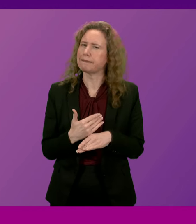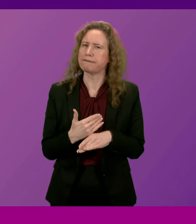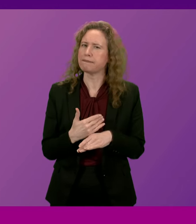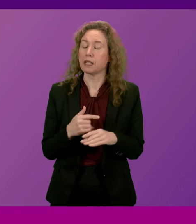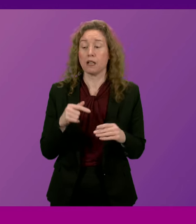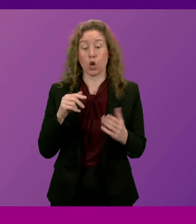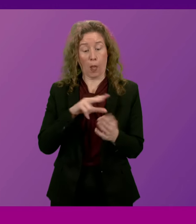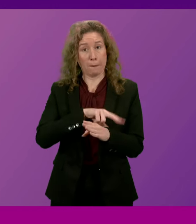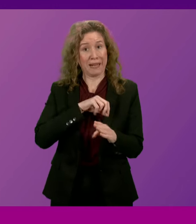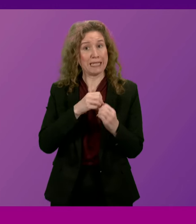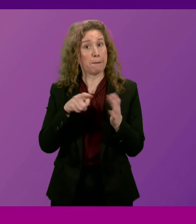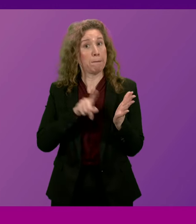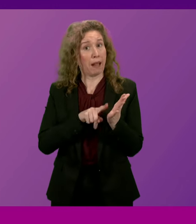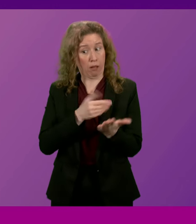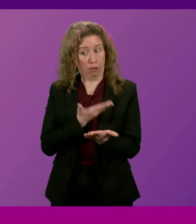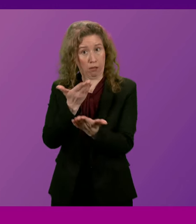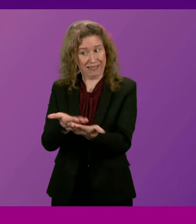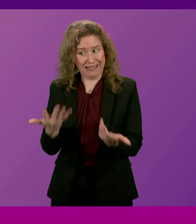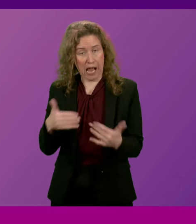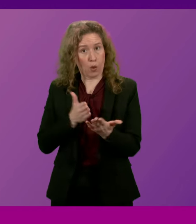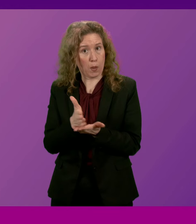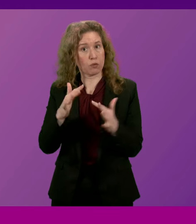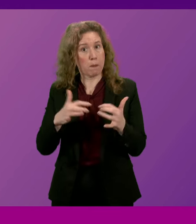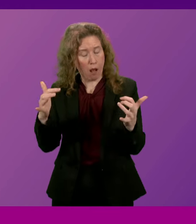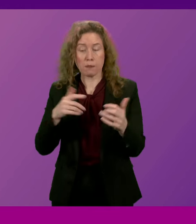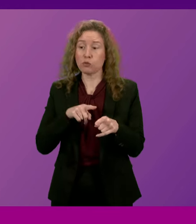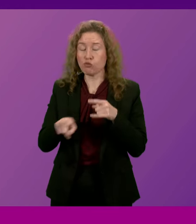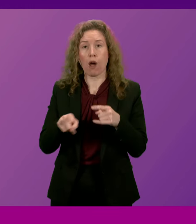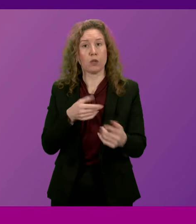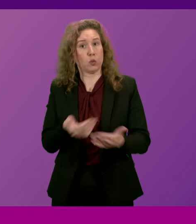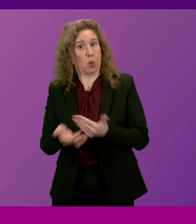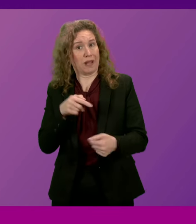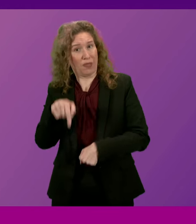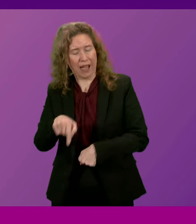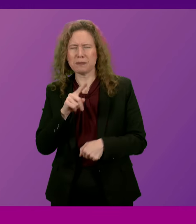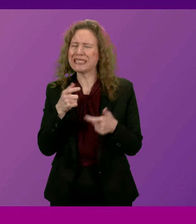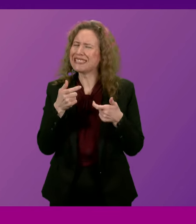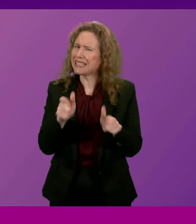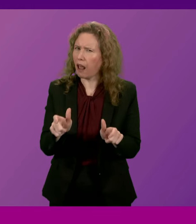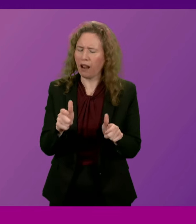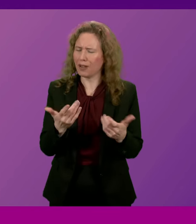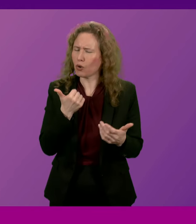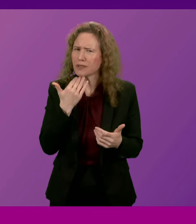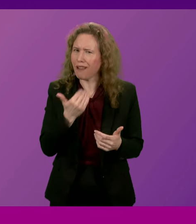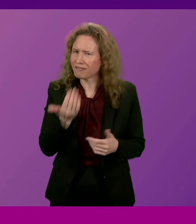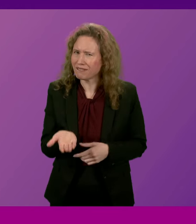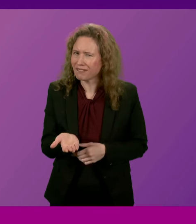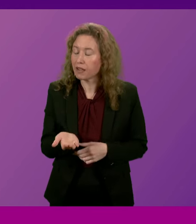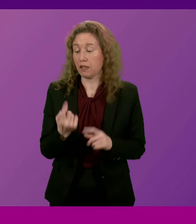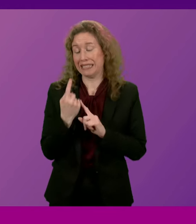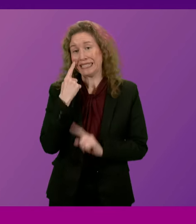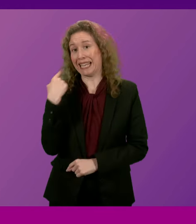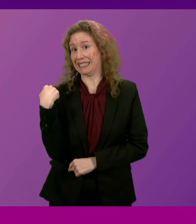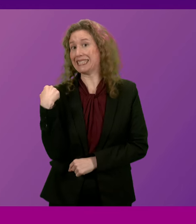The police bill that's currently before Parliament aims to address these feelings, but there are still areas where it falls short. Just